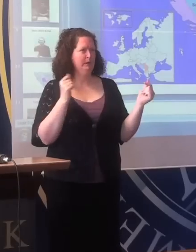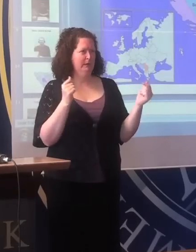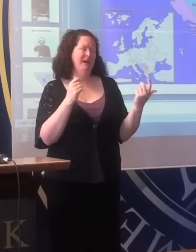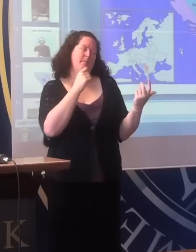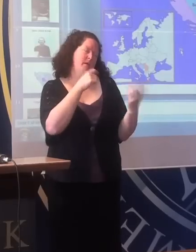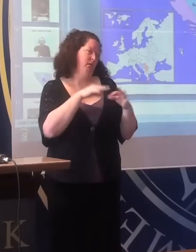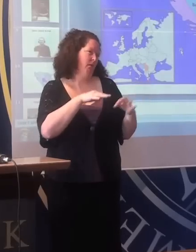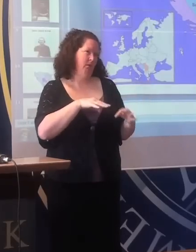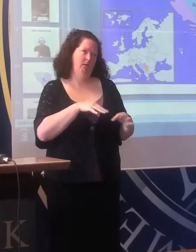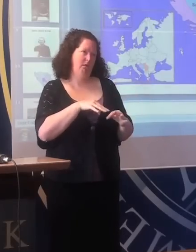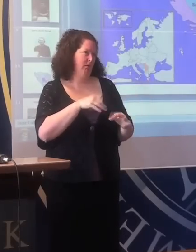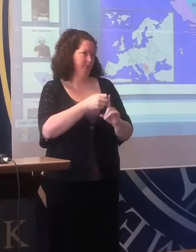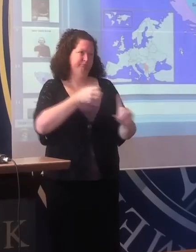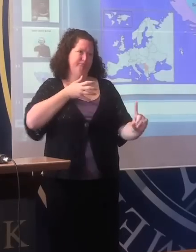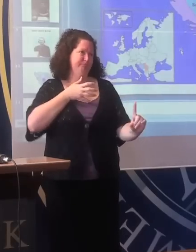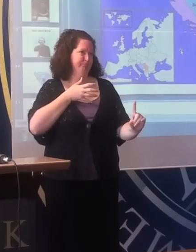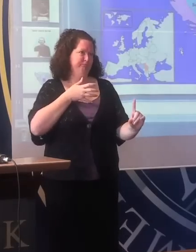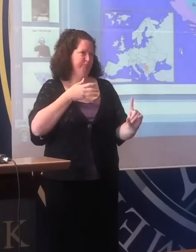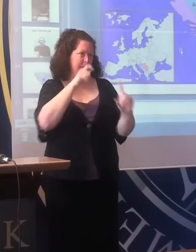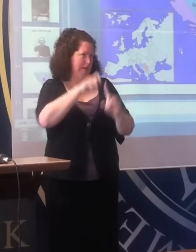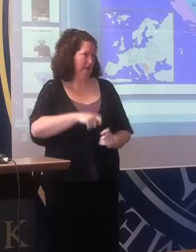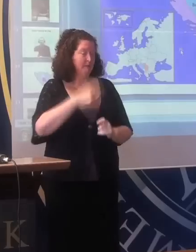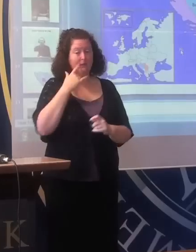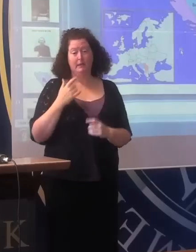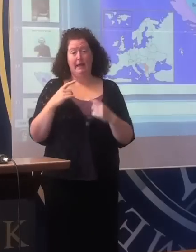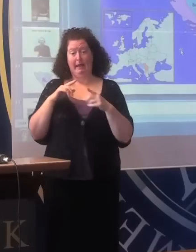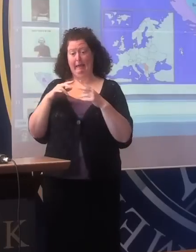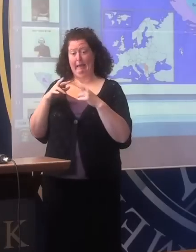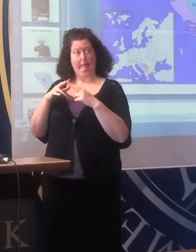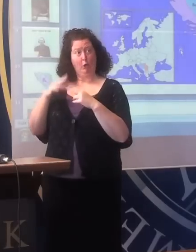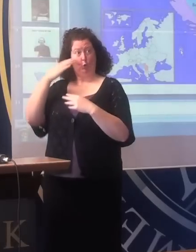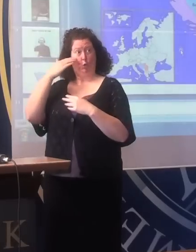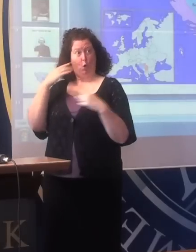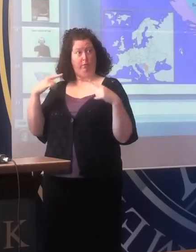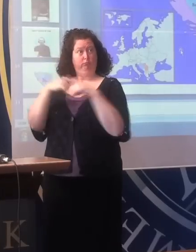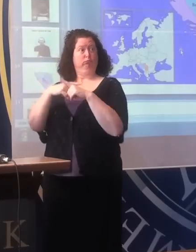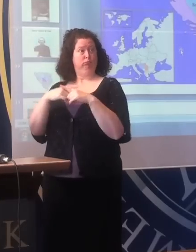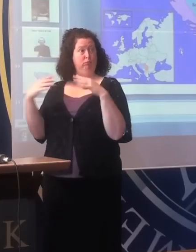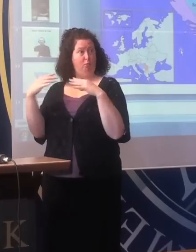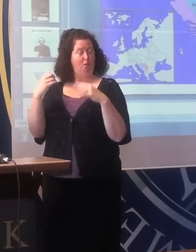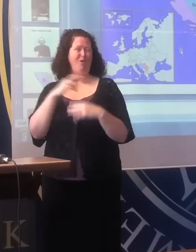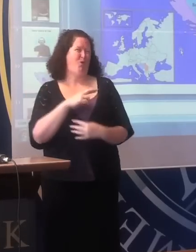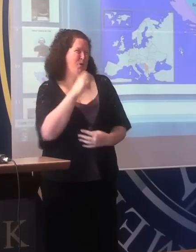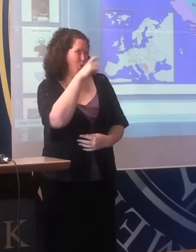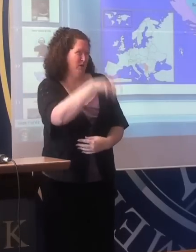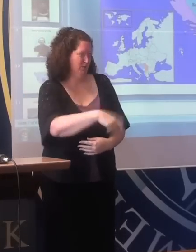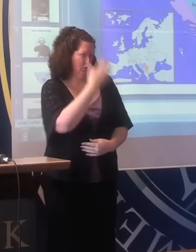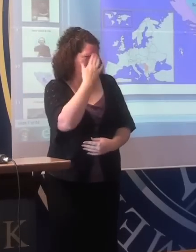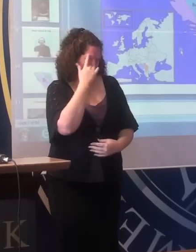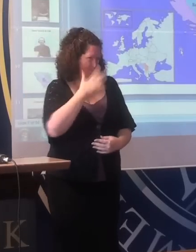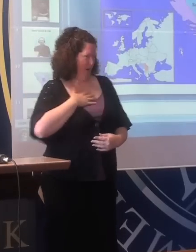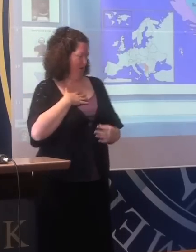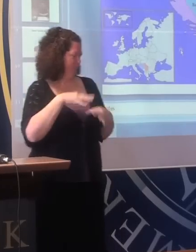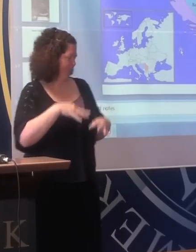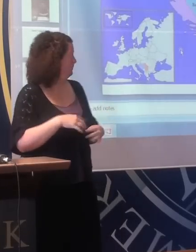with the detail of the conflict, because you either know it or you don't need to know it for these purposes, and turn to the very